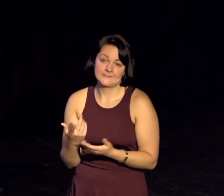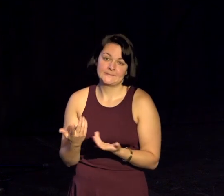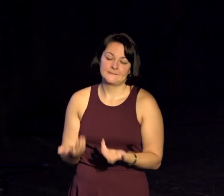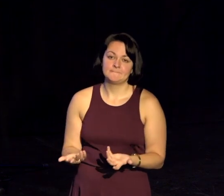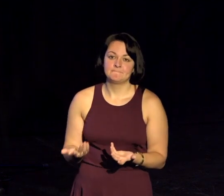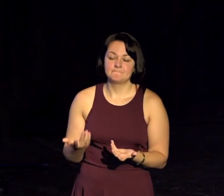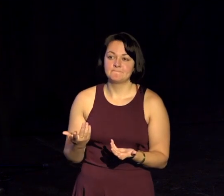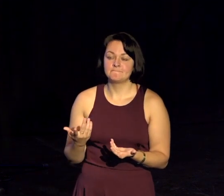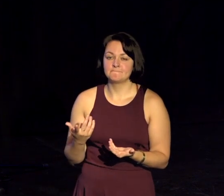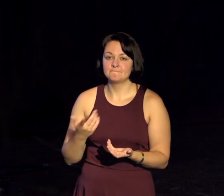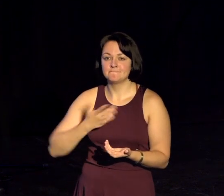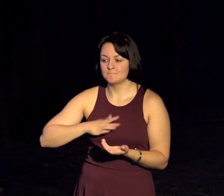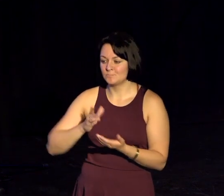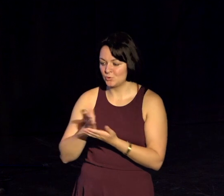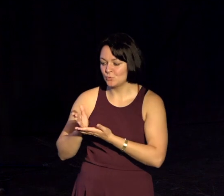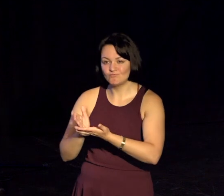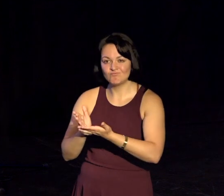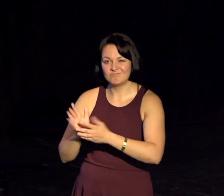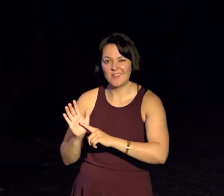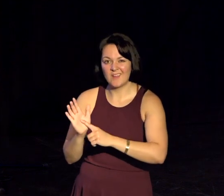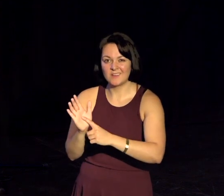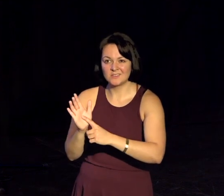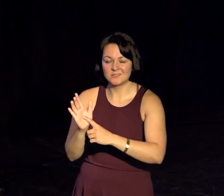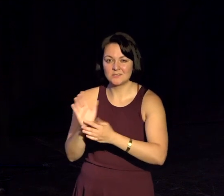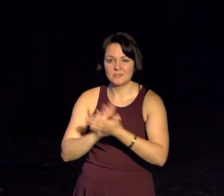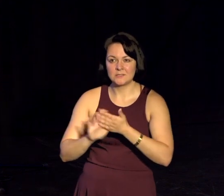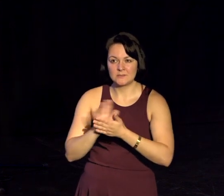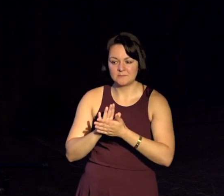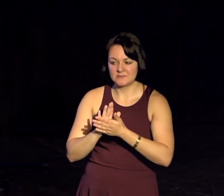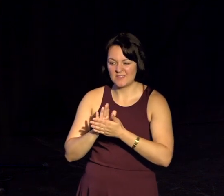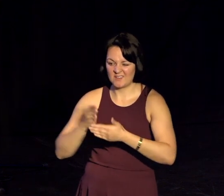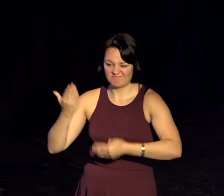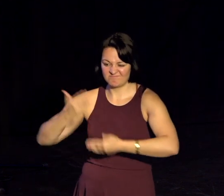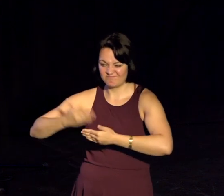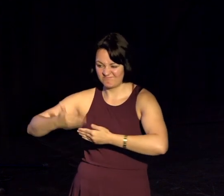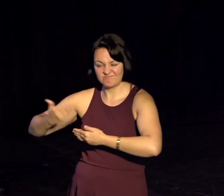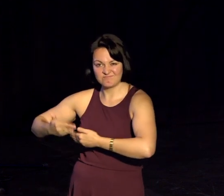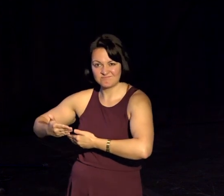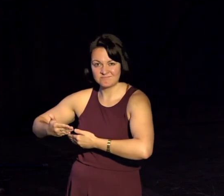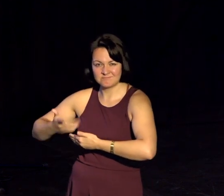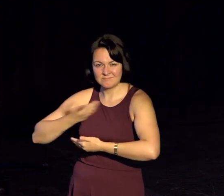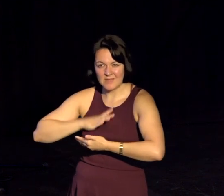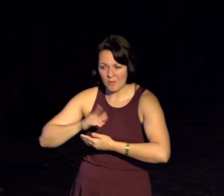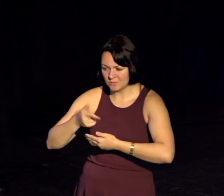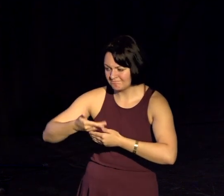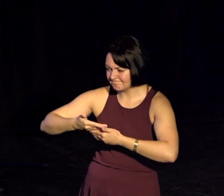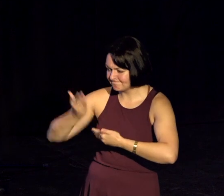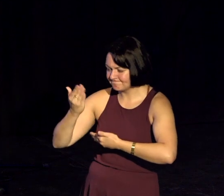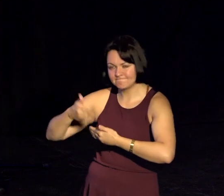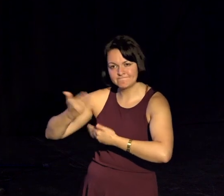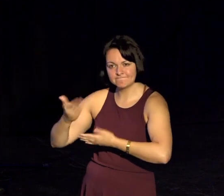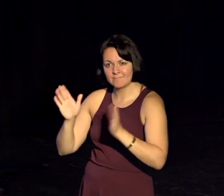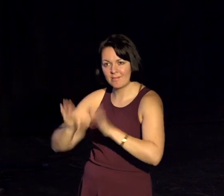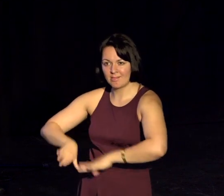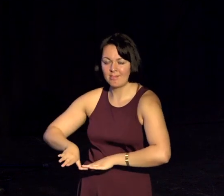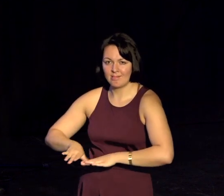with disabilities actually do, will help stop them from being locked up and locked out. It helps people realize, you know what, some of my